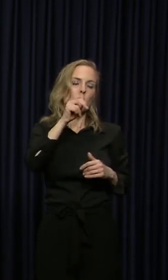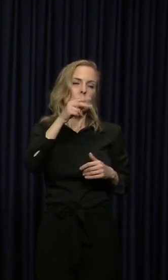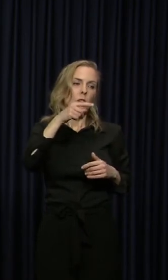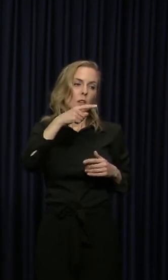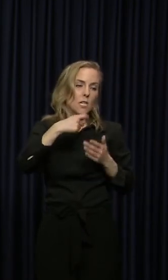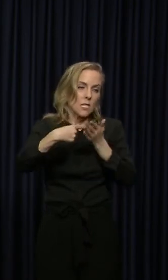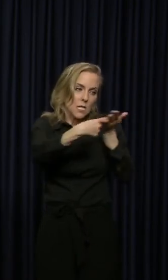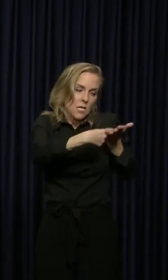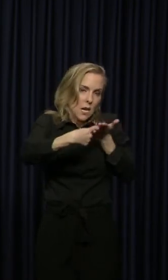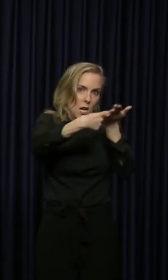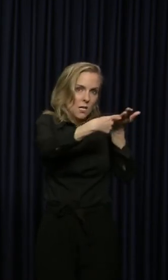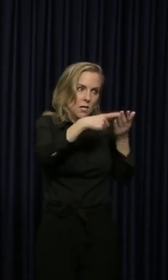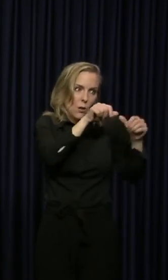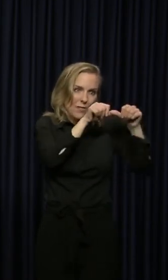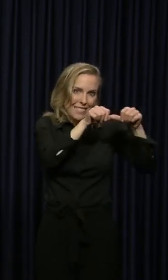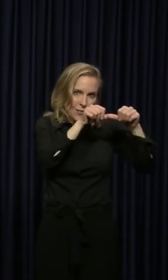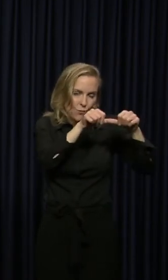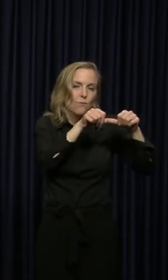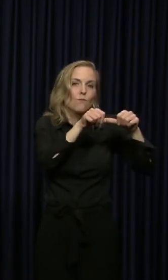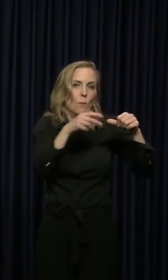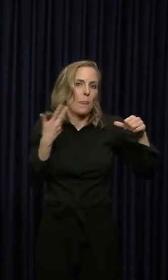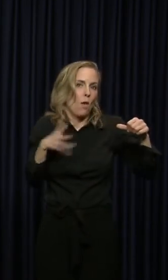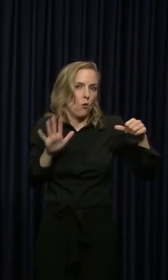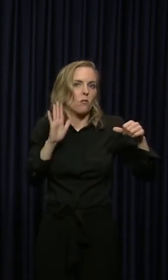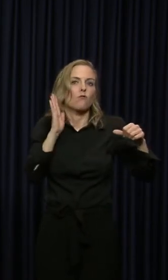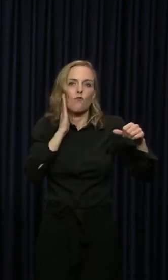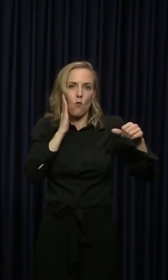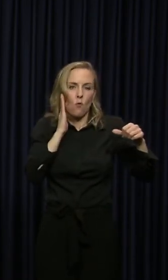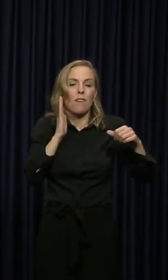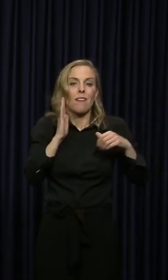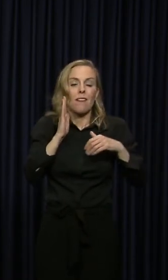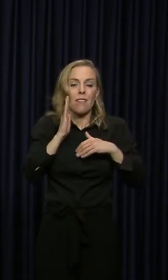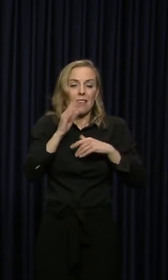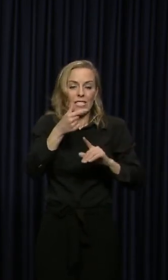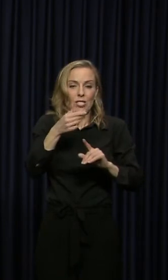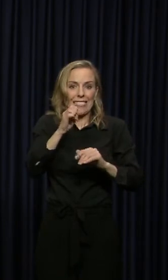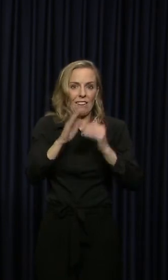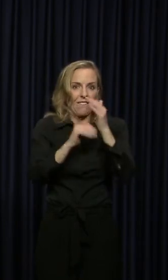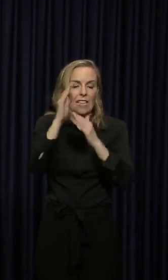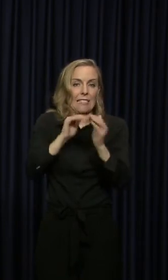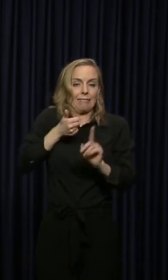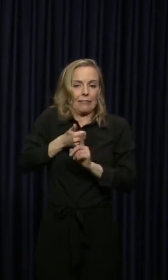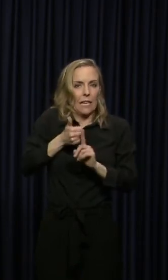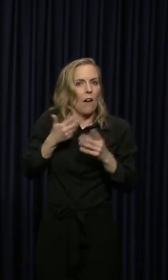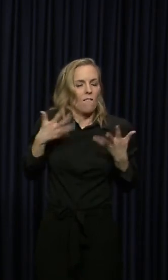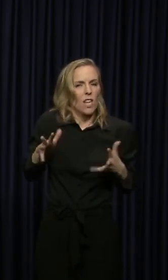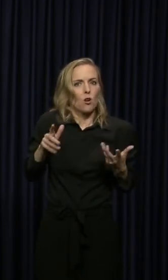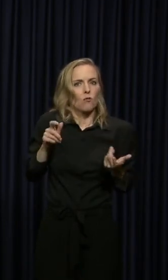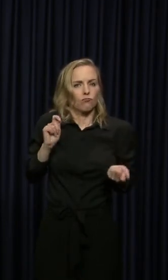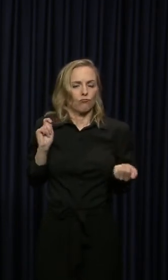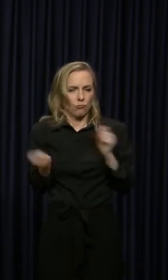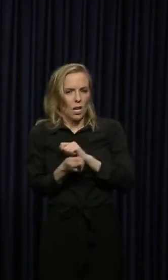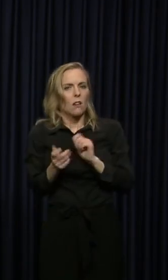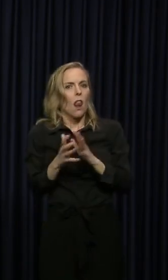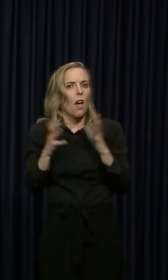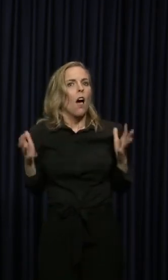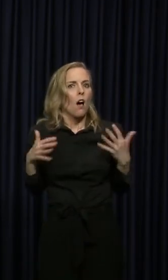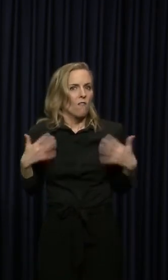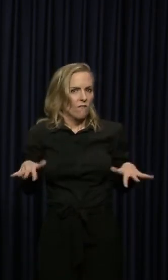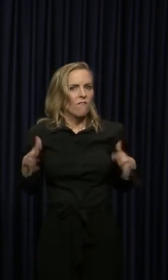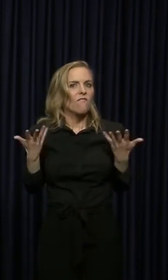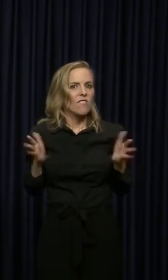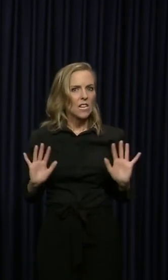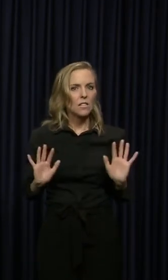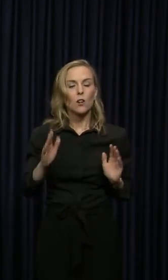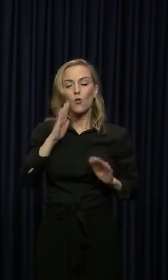their discussions are going to continue. We do know that the facility itself has made significant changes. We also know that the